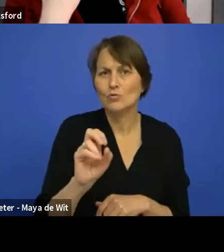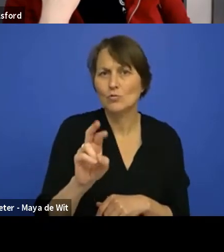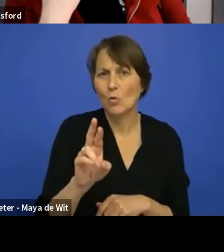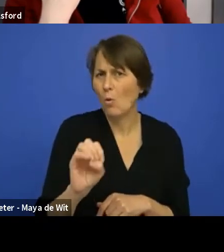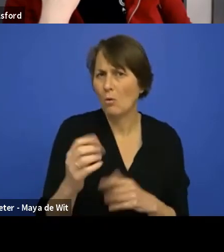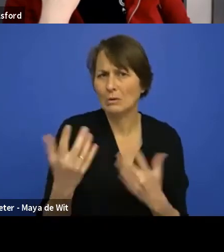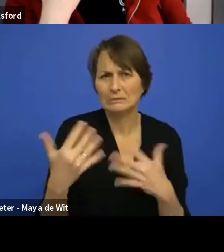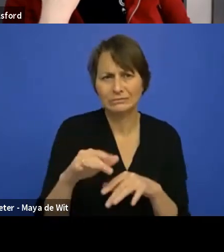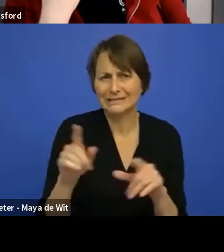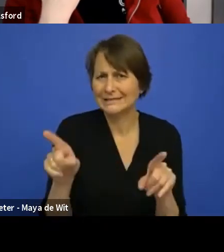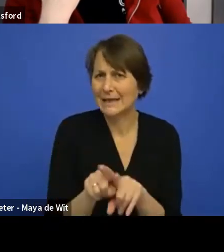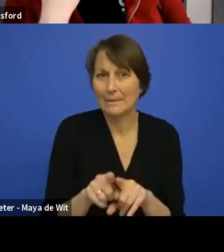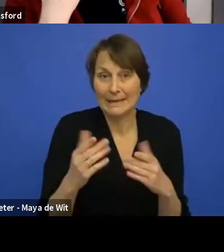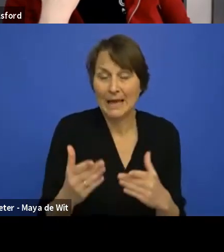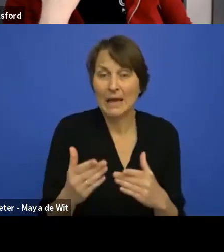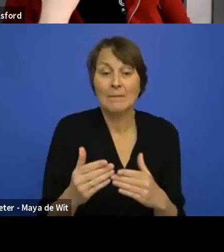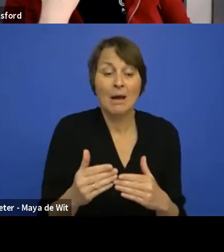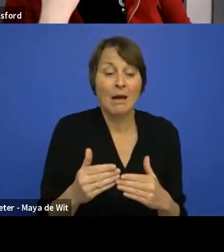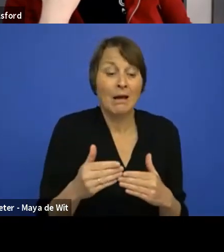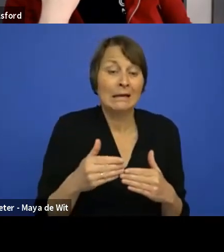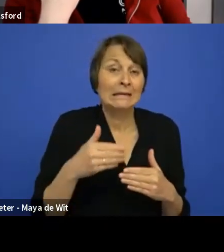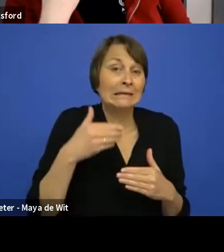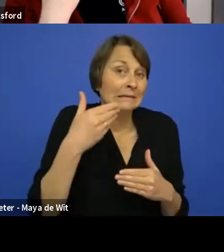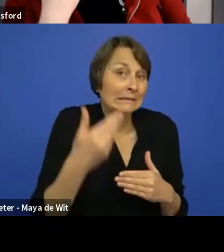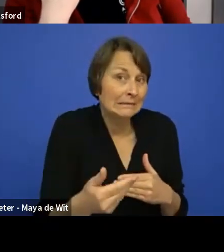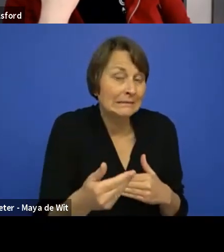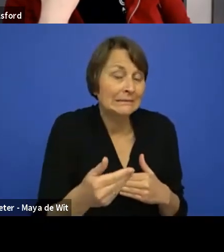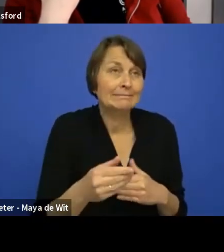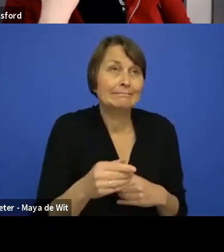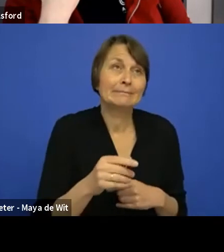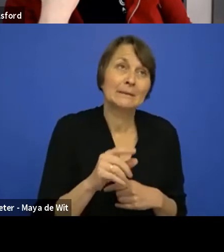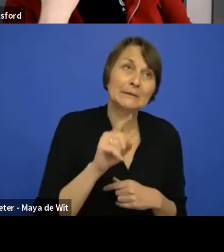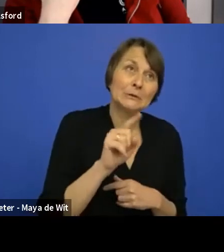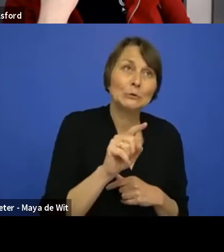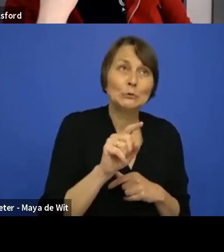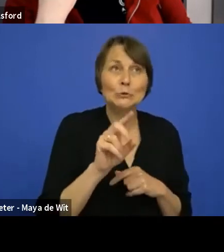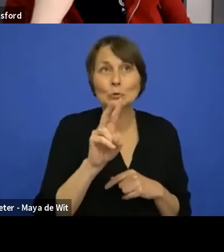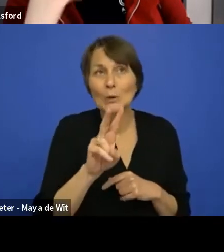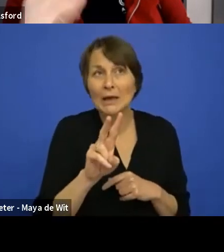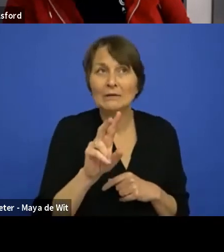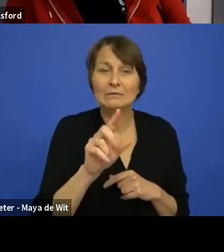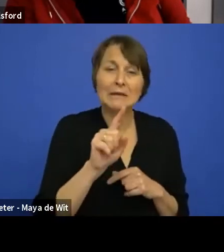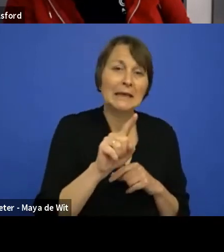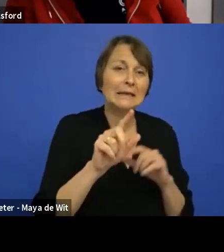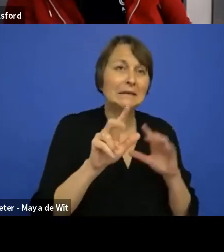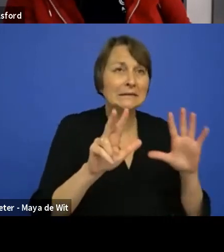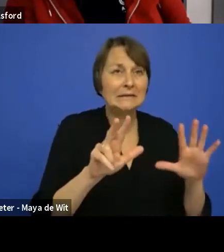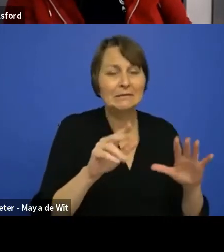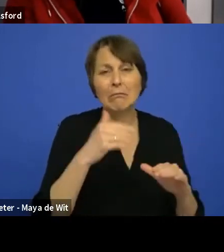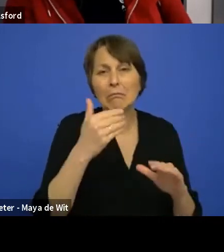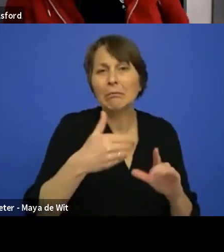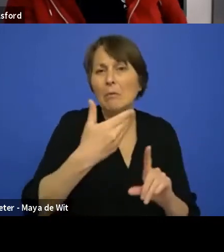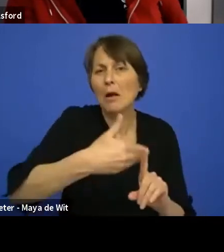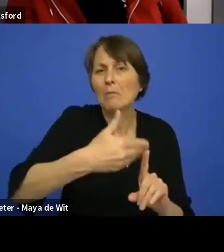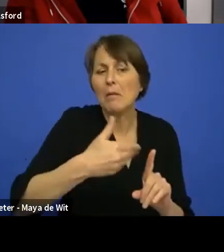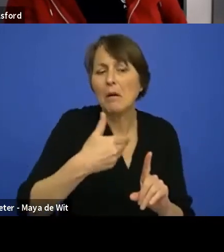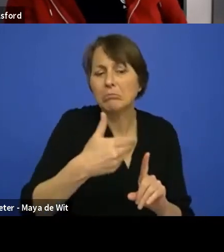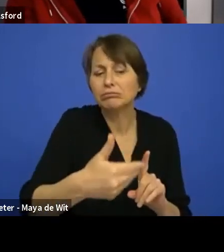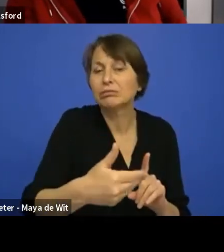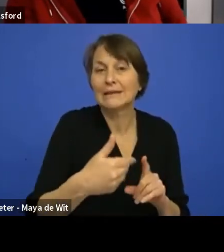12, 18, 24 months at least, uh, it's, I mean, yeah, it's premature to, to talk about, uh, like